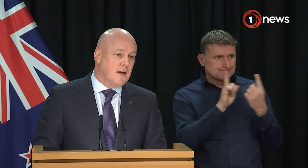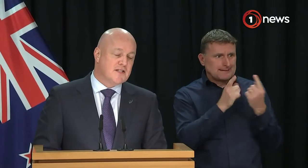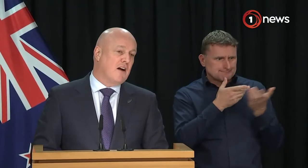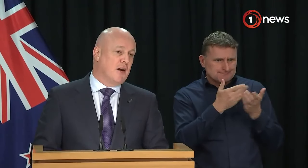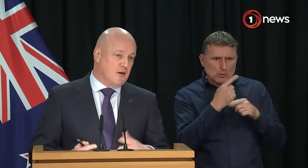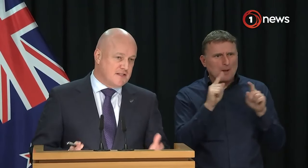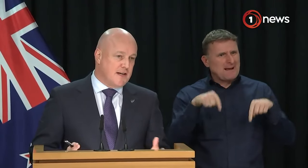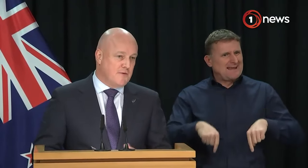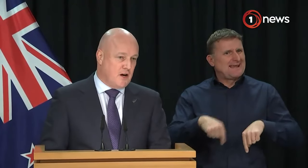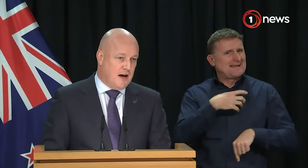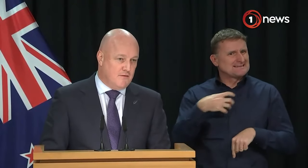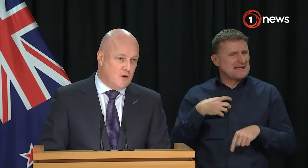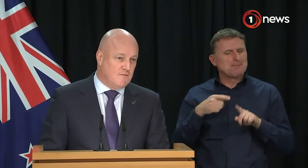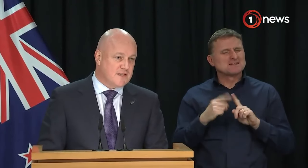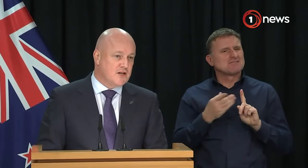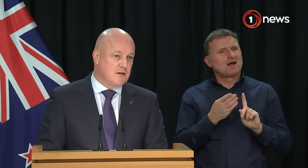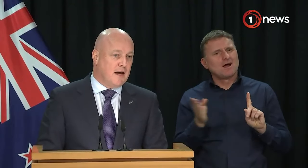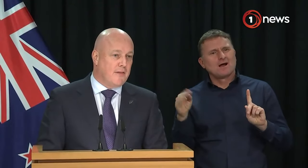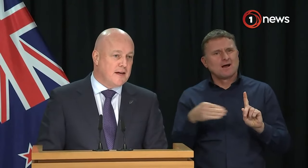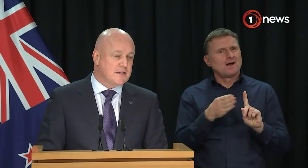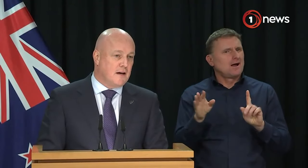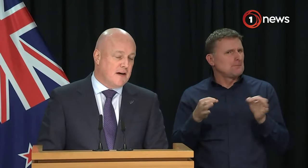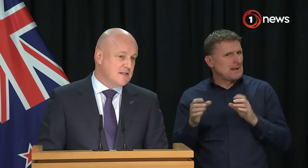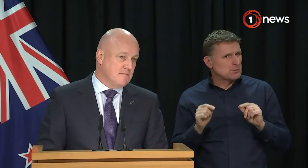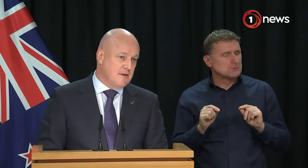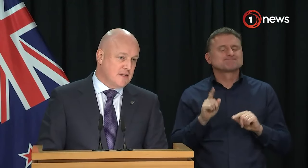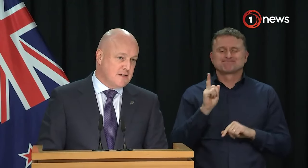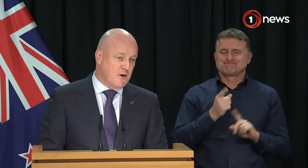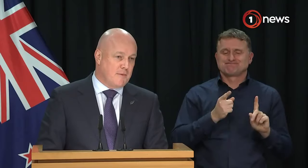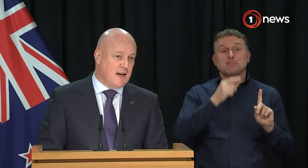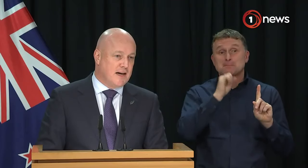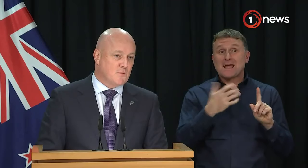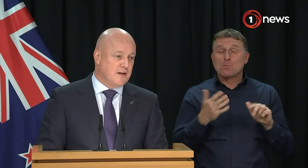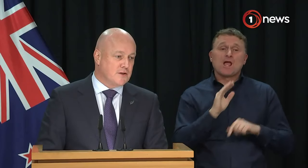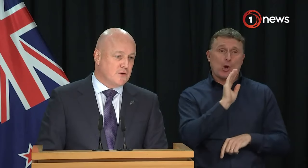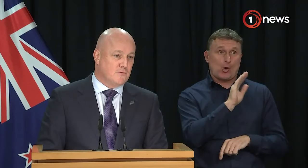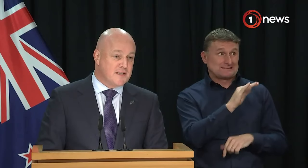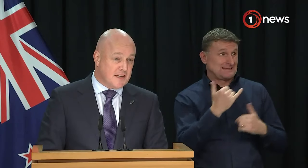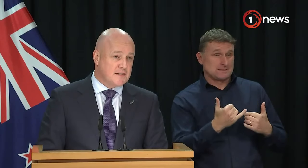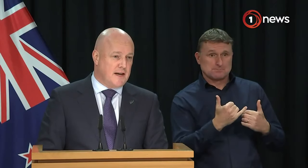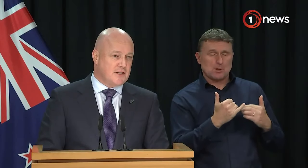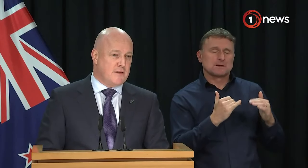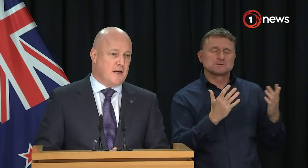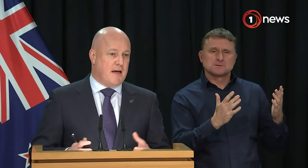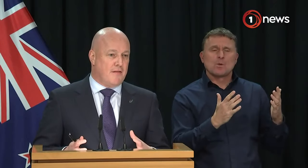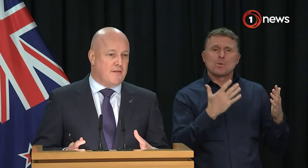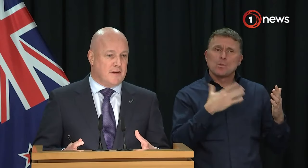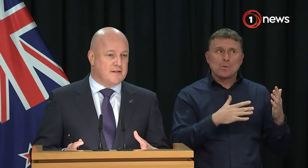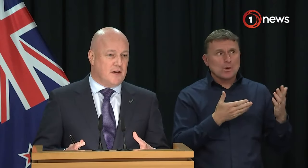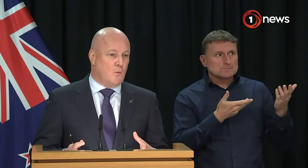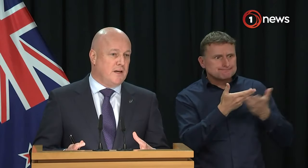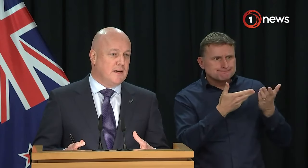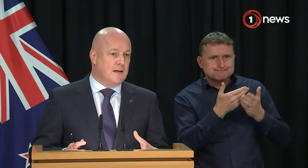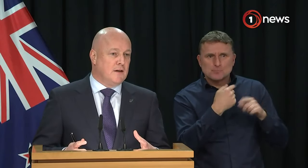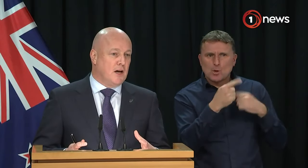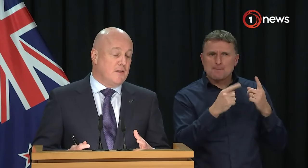approach? He's currently overseas. We've had a high-level conversation about that. I've asked him, as I spoke about it last week, to reset and actually think about the